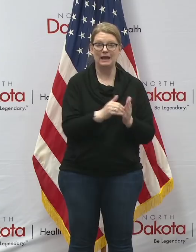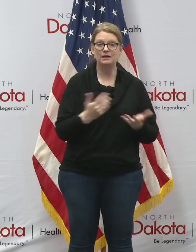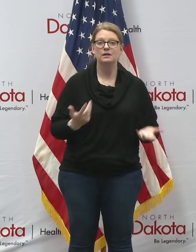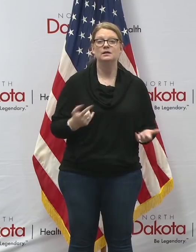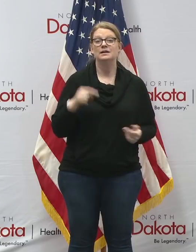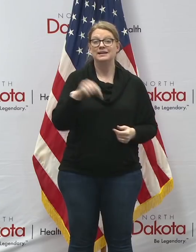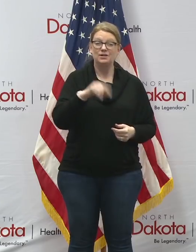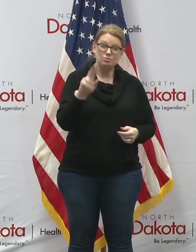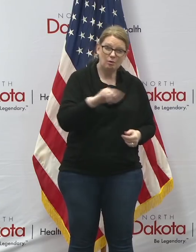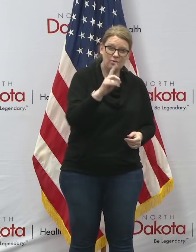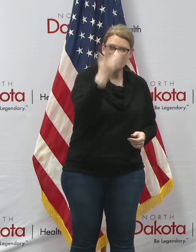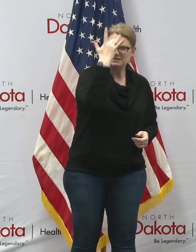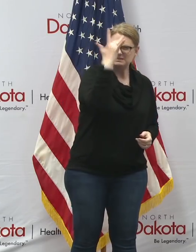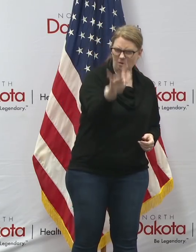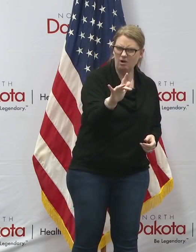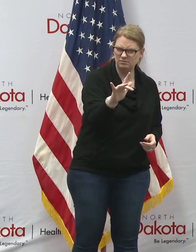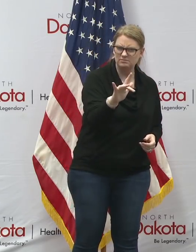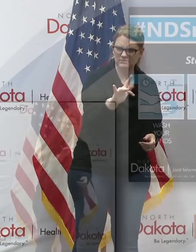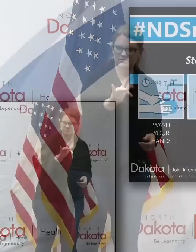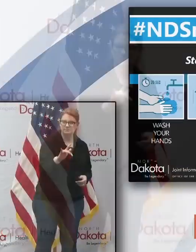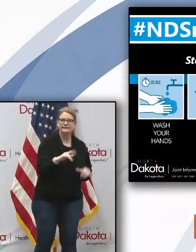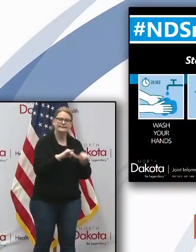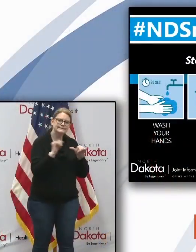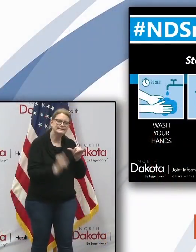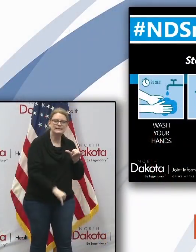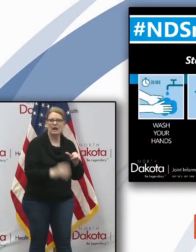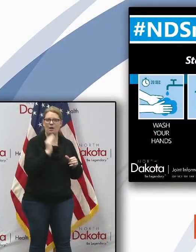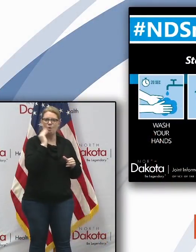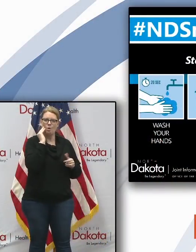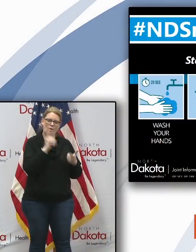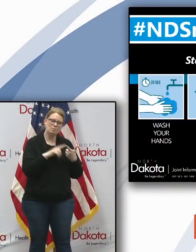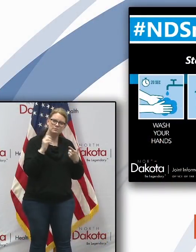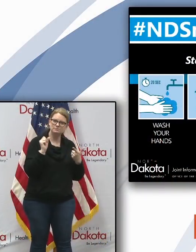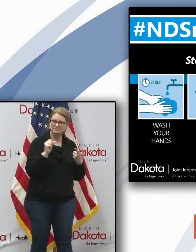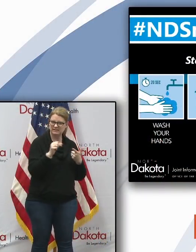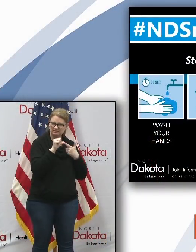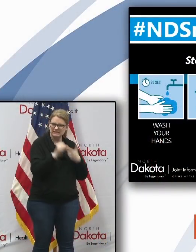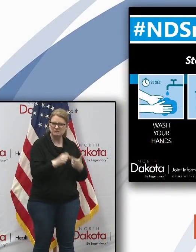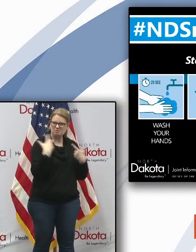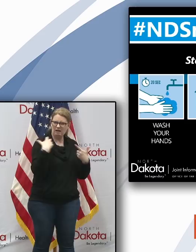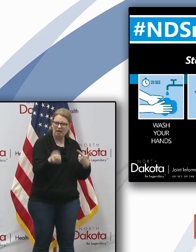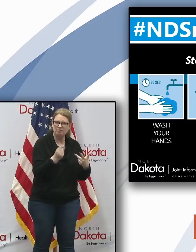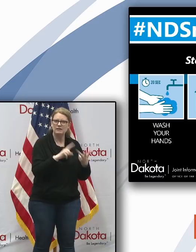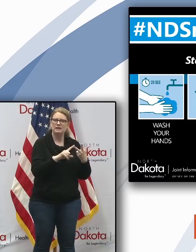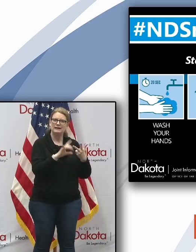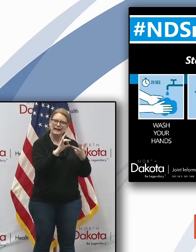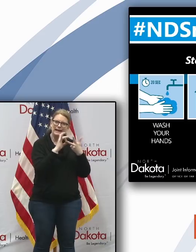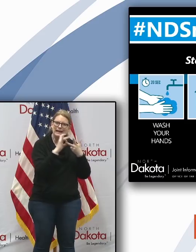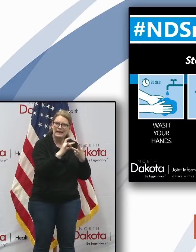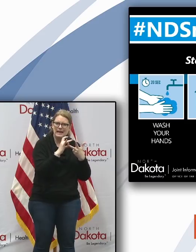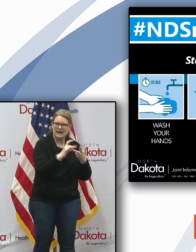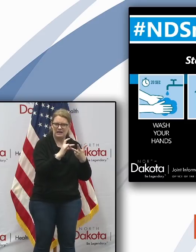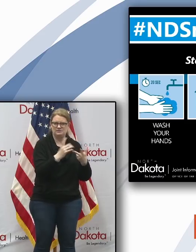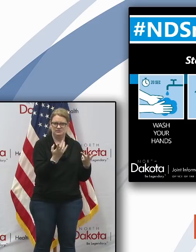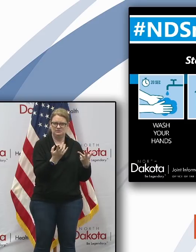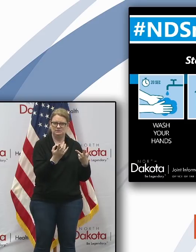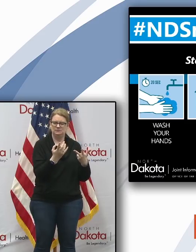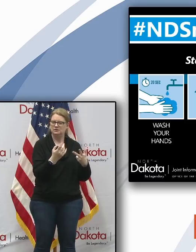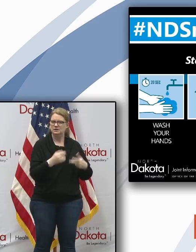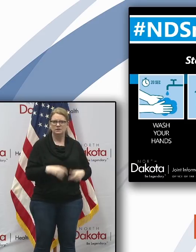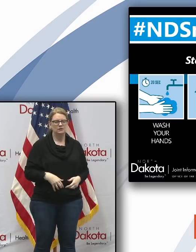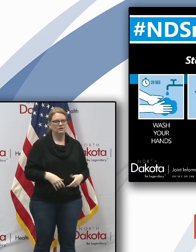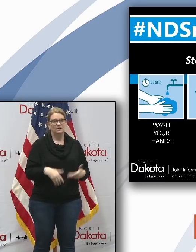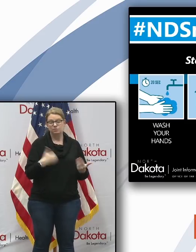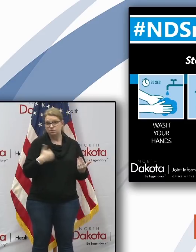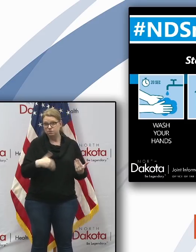north dakota smart which is stay home stay healthy and stay connected and again lots of uh lots